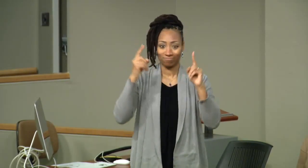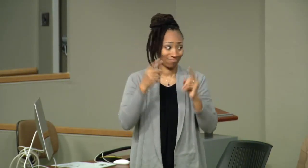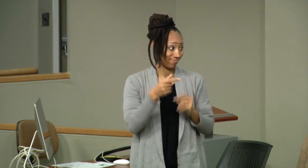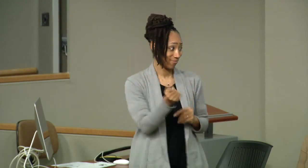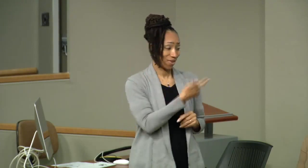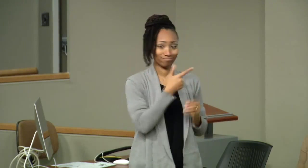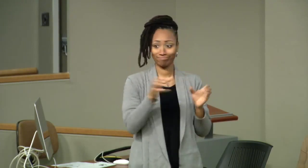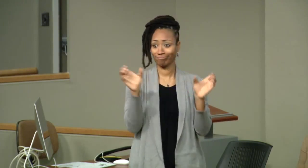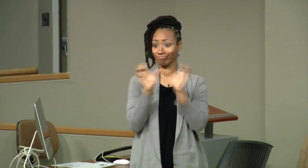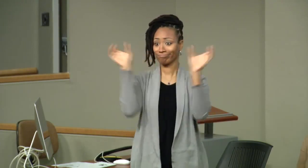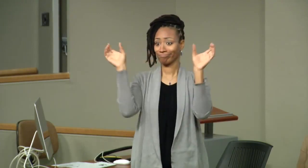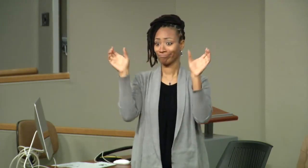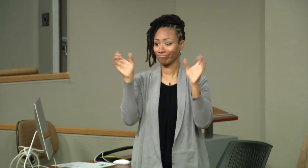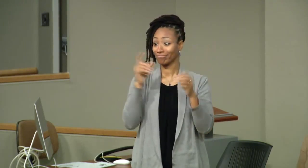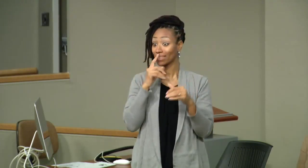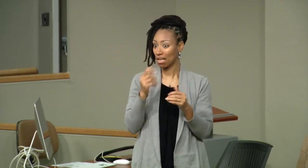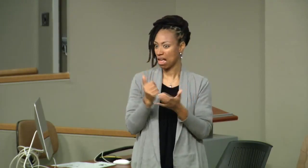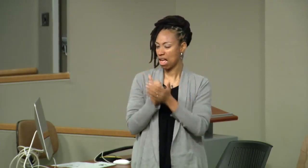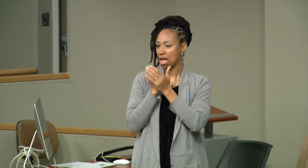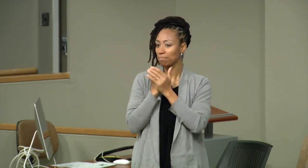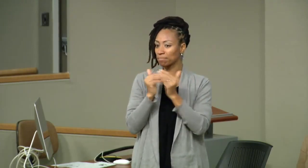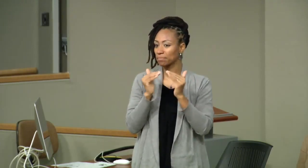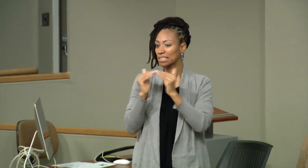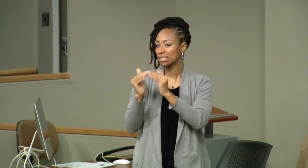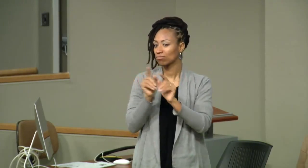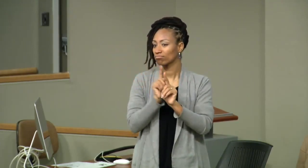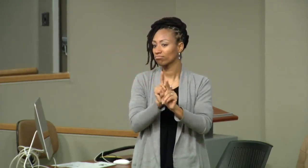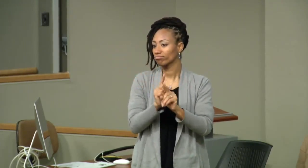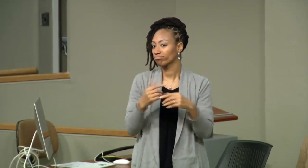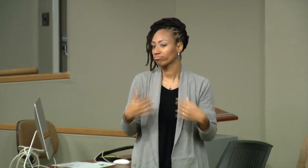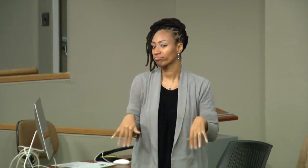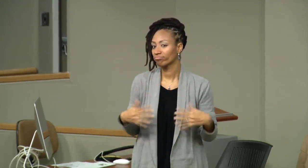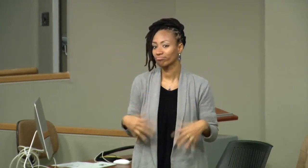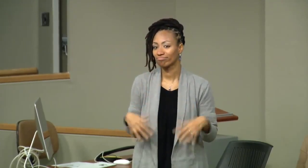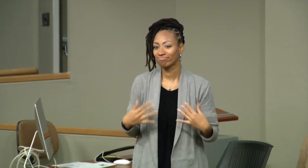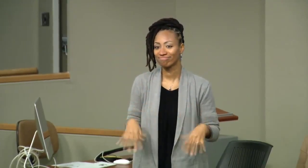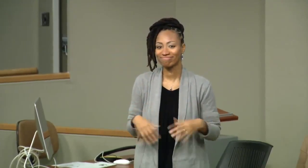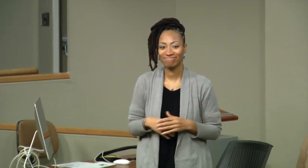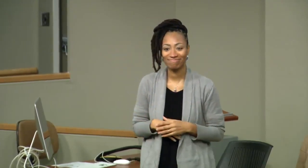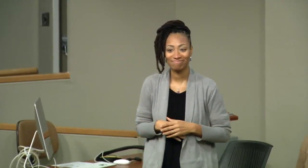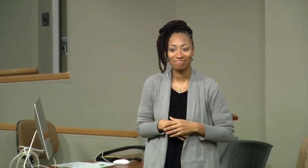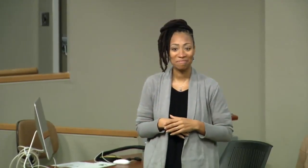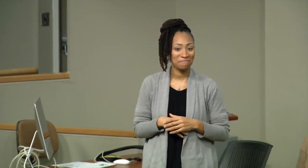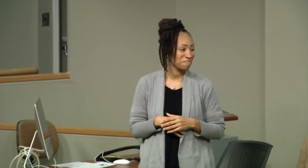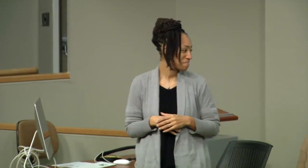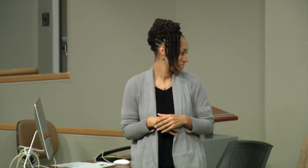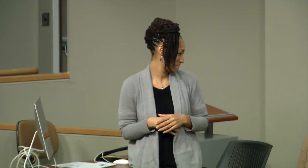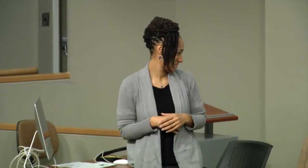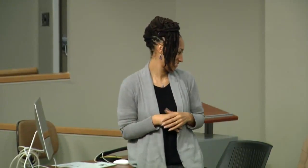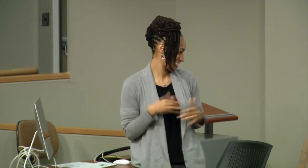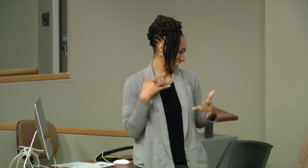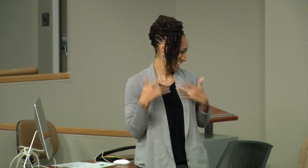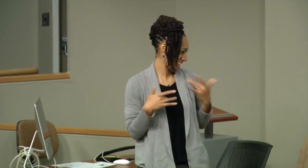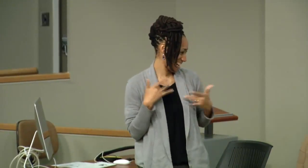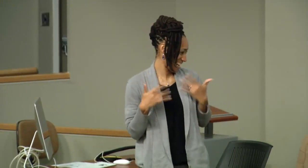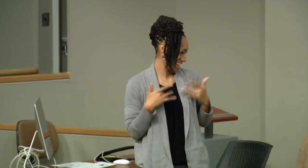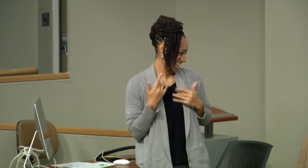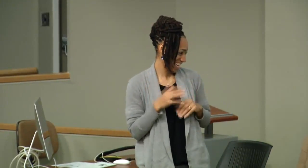and each of the interpreters that are involved with the organization have become very, very successful, and they count mentoring